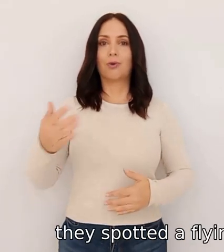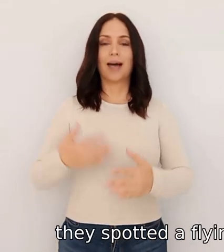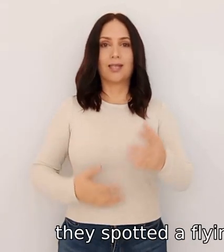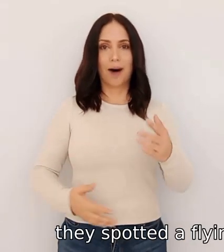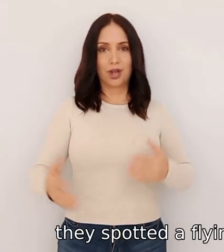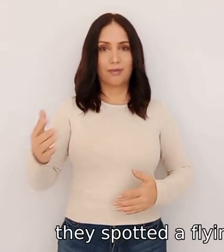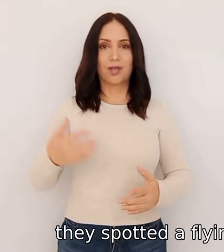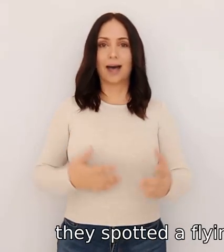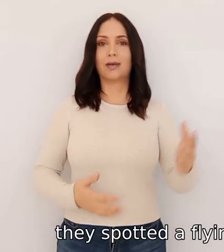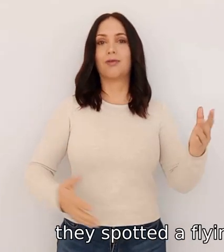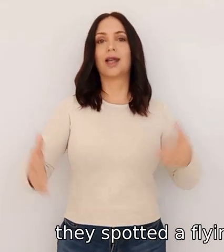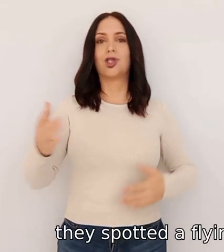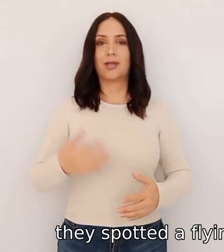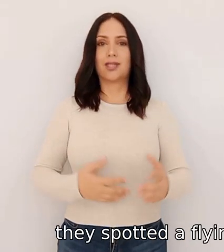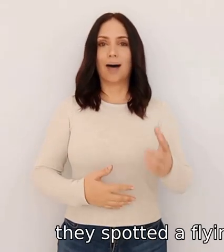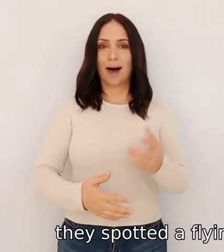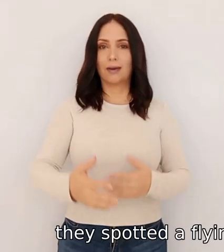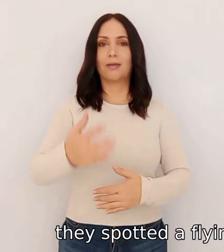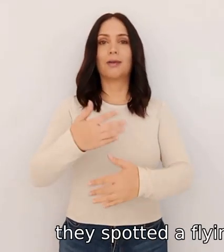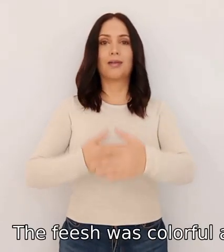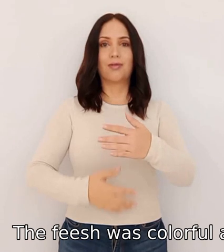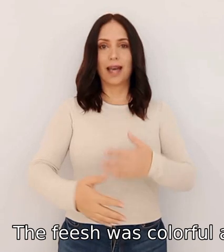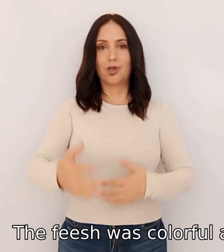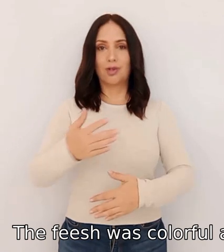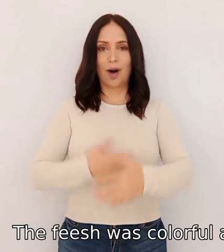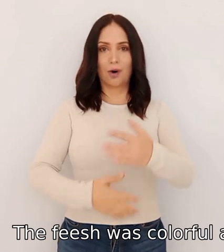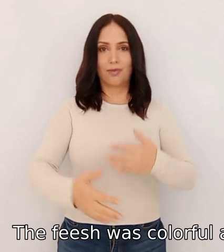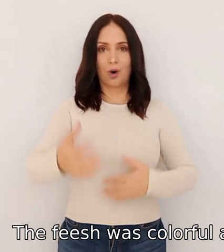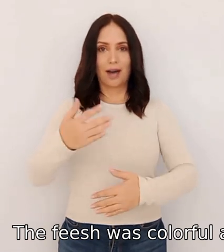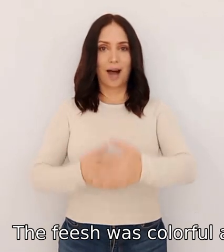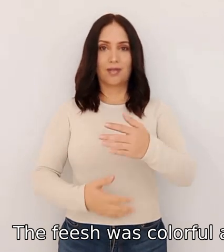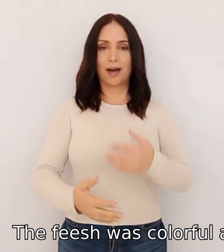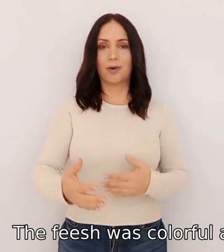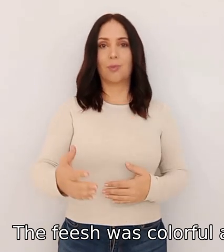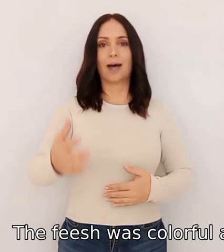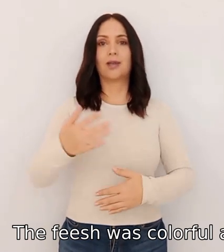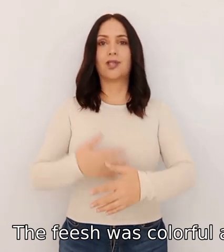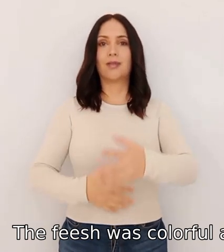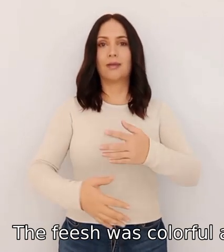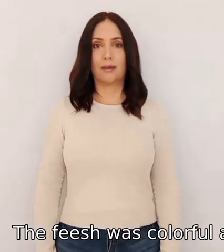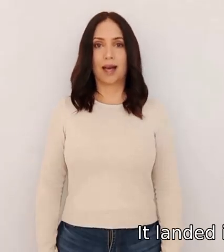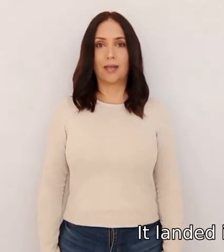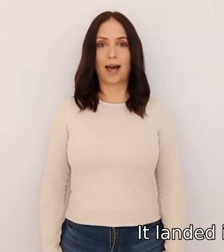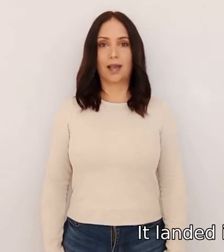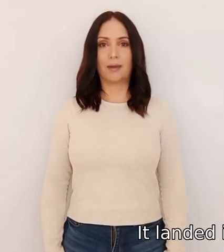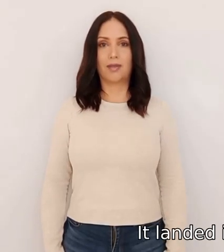they spotted a flying fish in the sky the fish was colorful and had feathery wings it landed in the